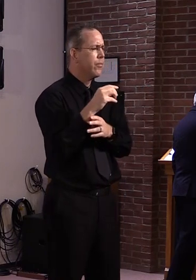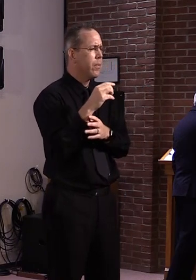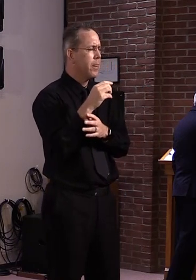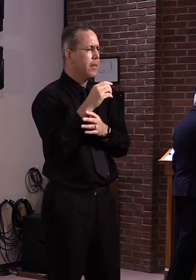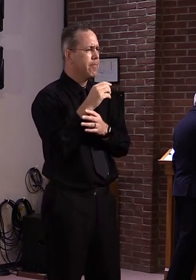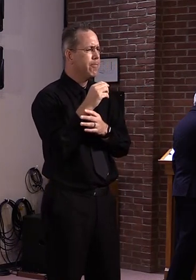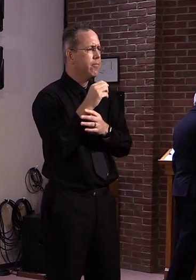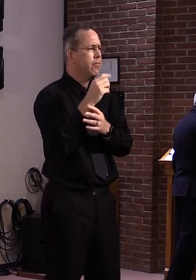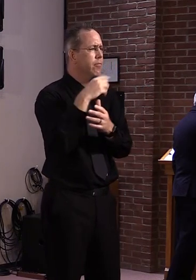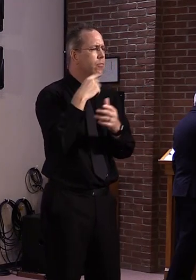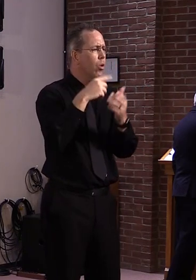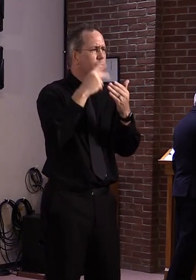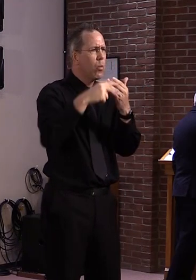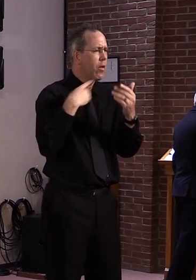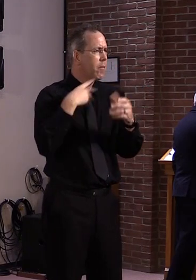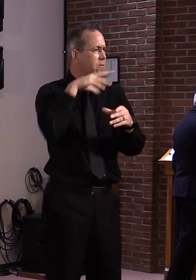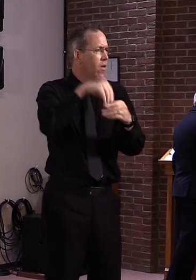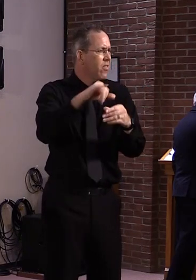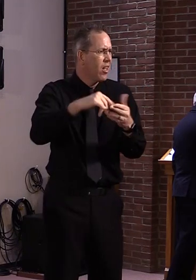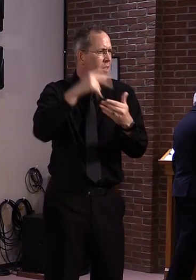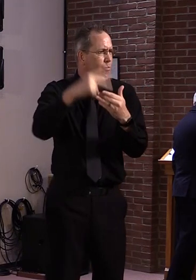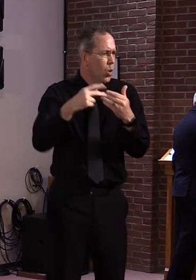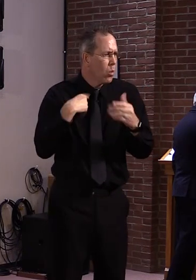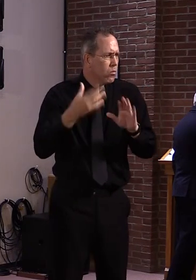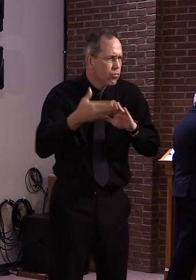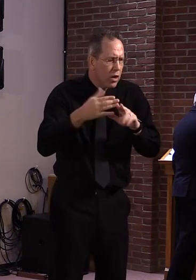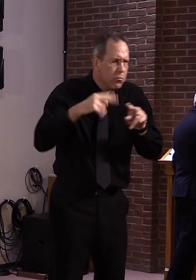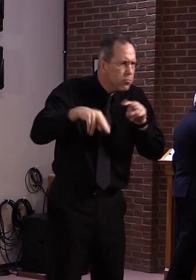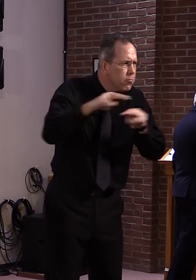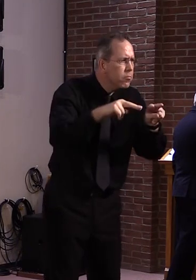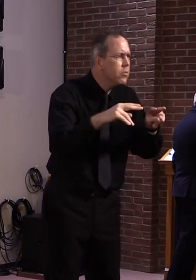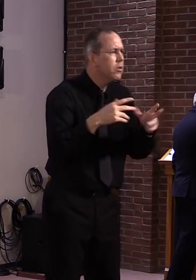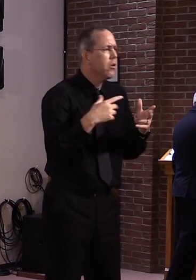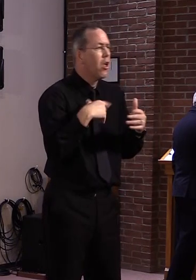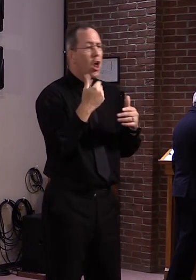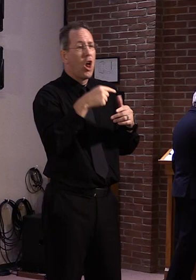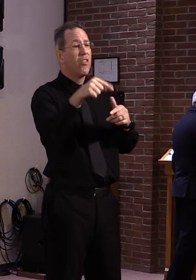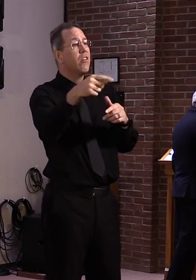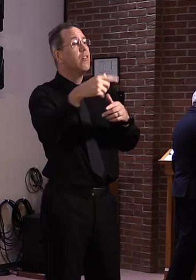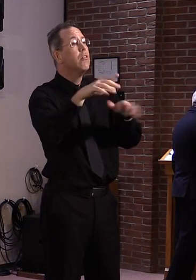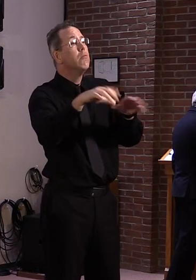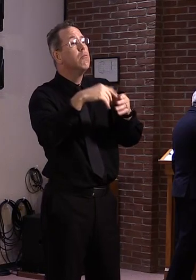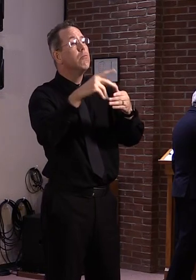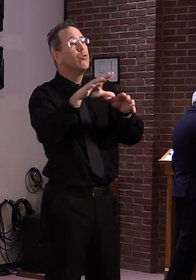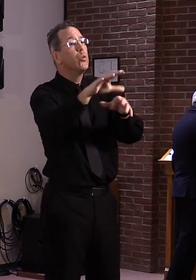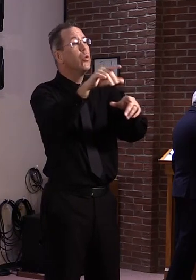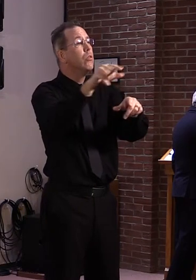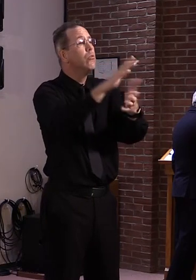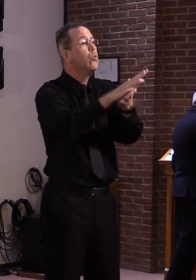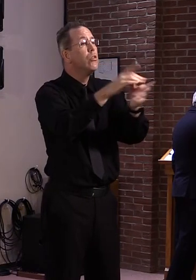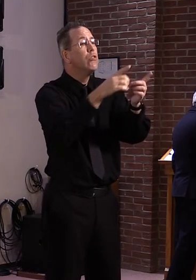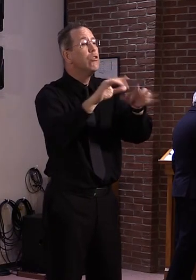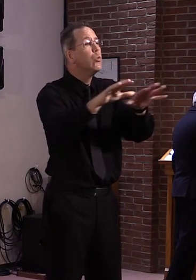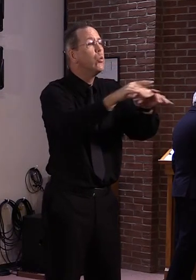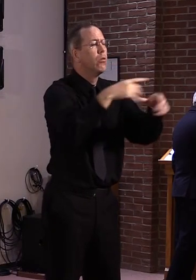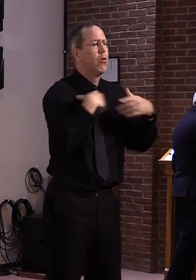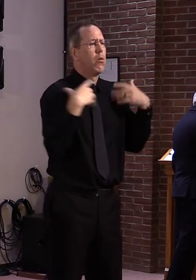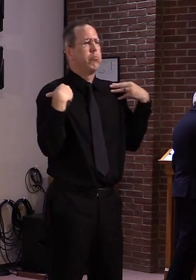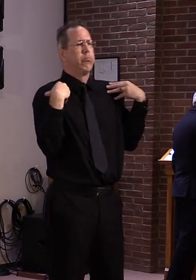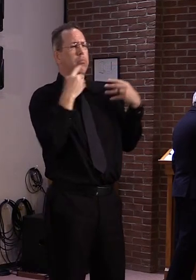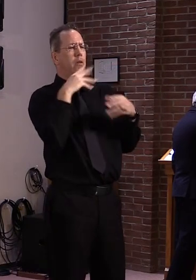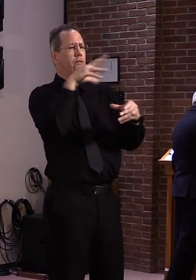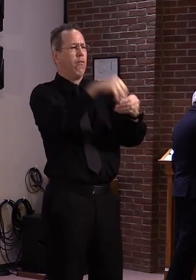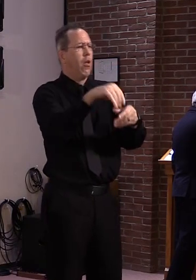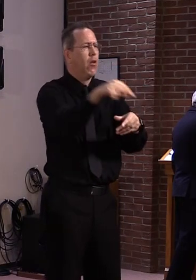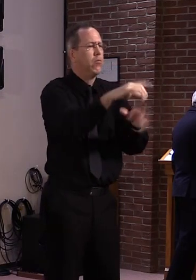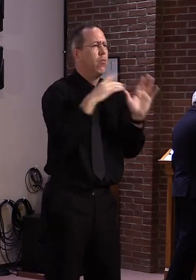their implementation necessarily. And just a quick follow-up for you and to Governor Scott. Senator Ash and the Vermont